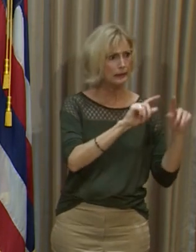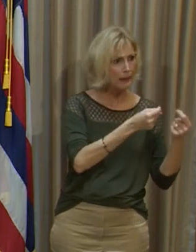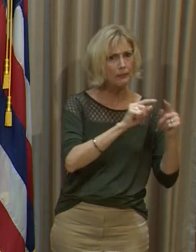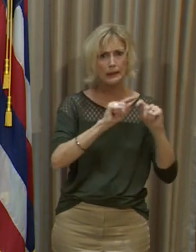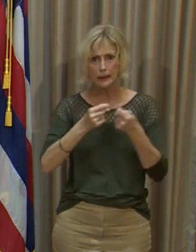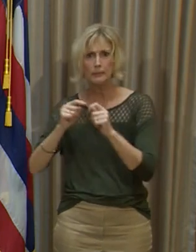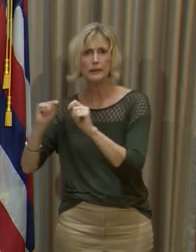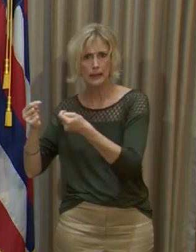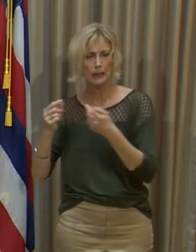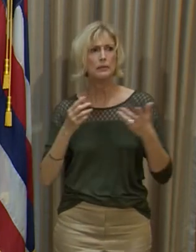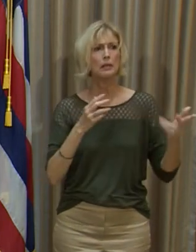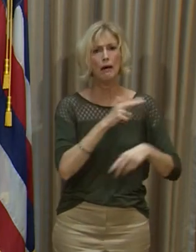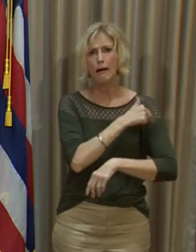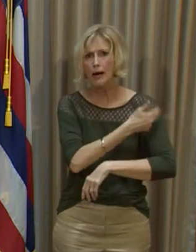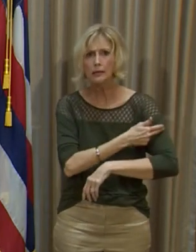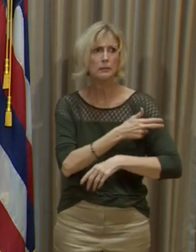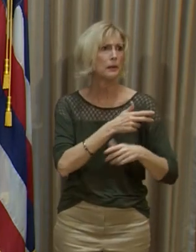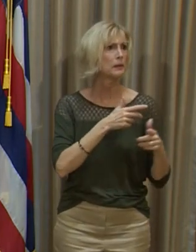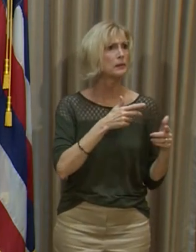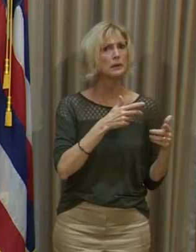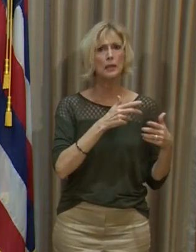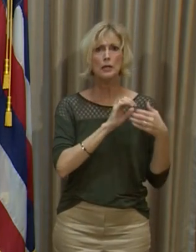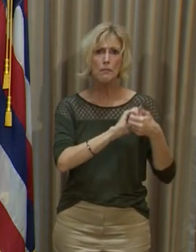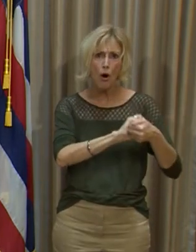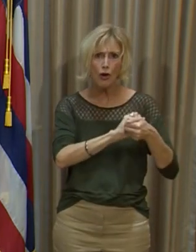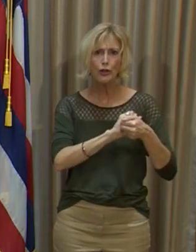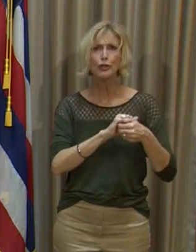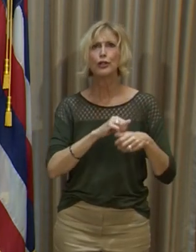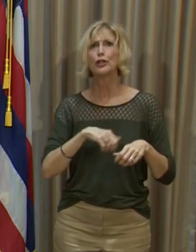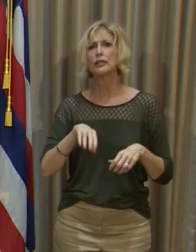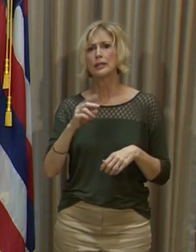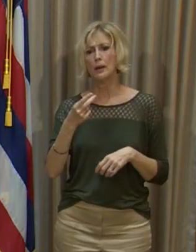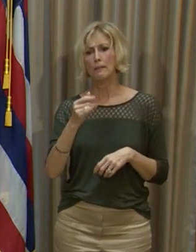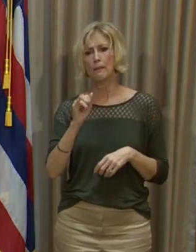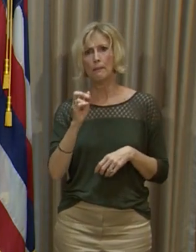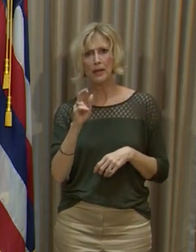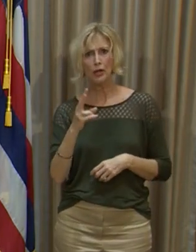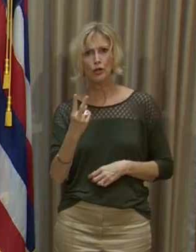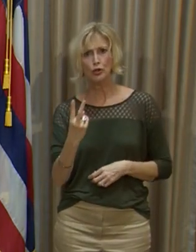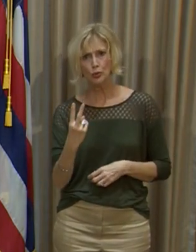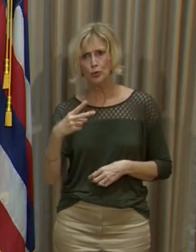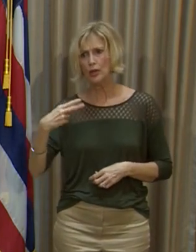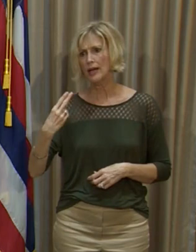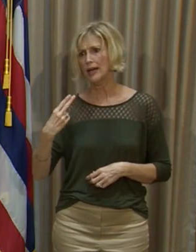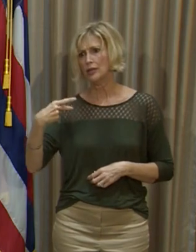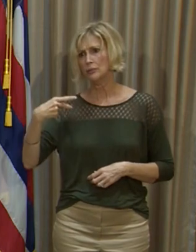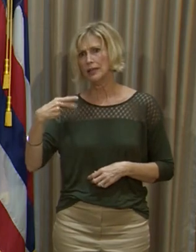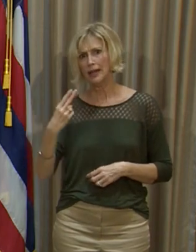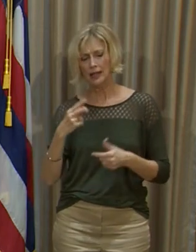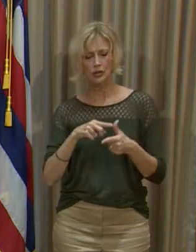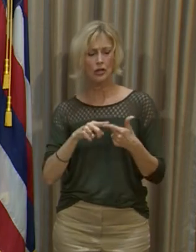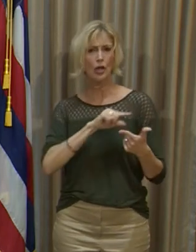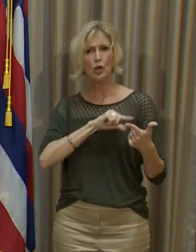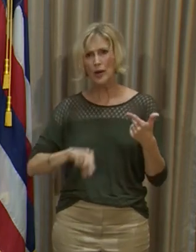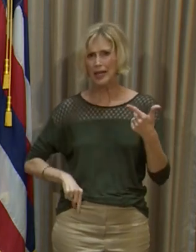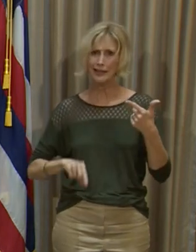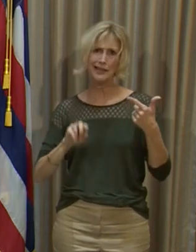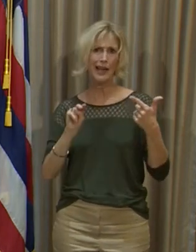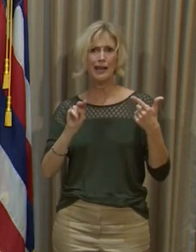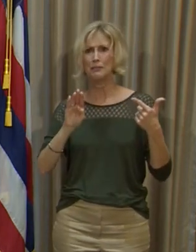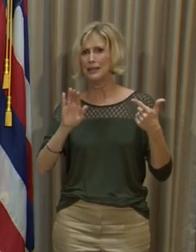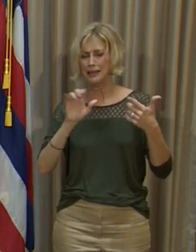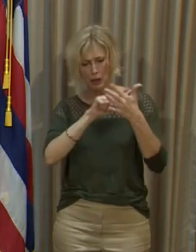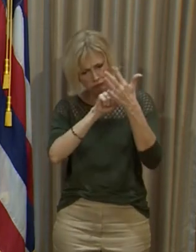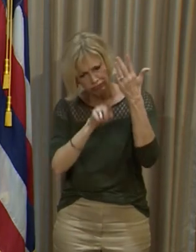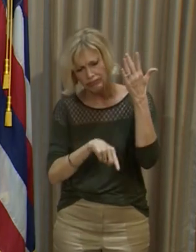many across our state at hospitals, our partners at Pier 2, that's HPH, Queens over at the Blaisdales, so many people doing